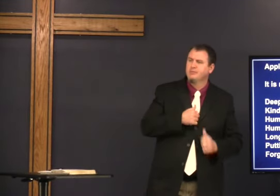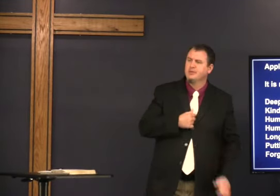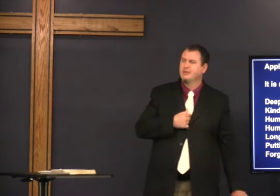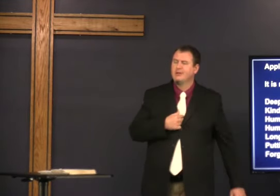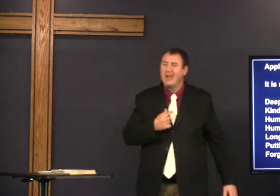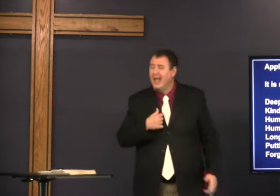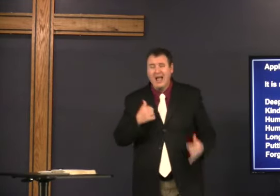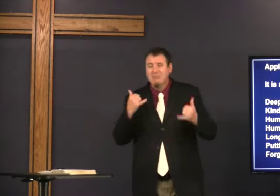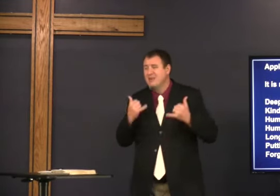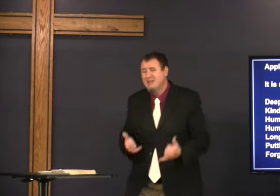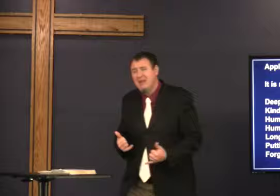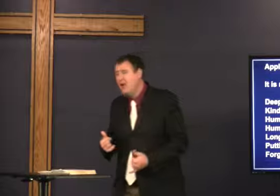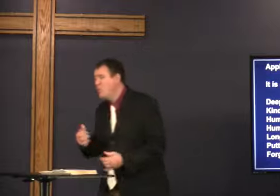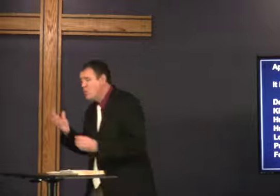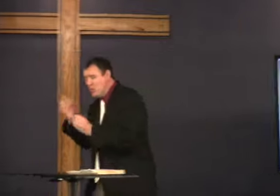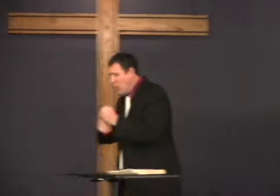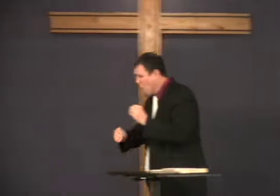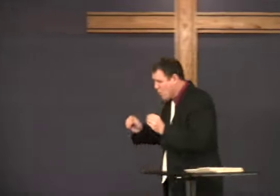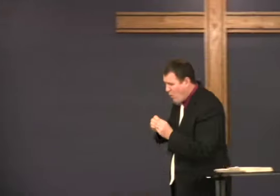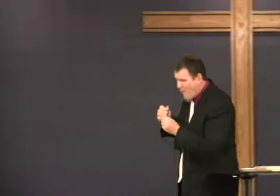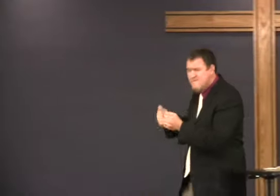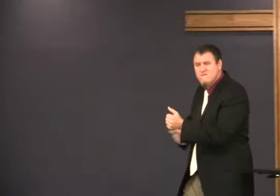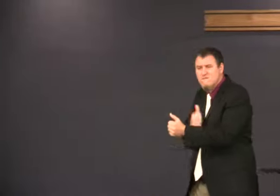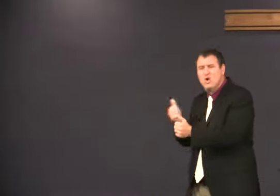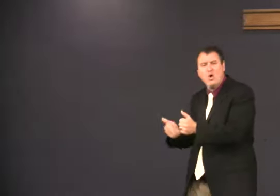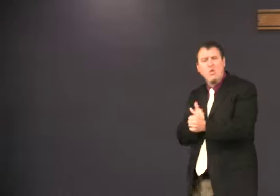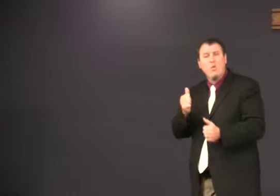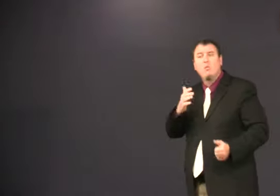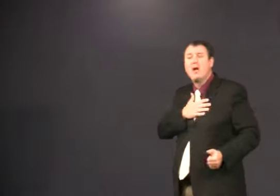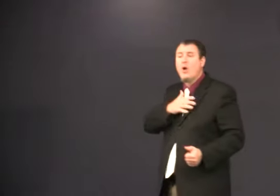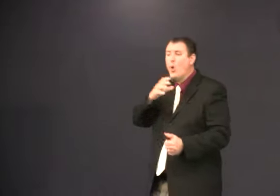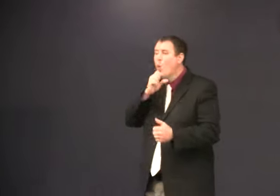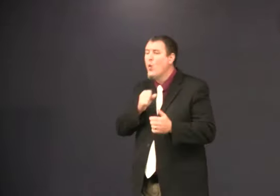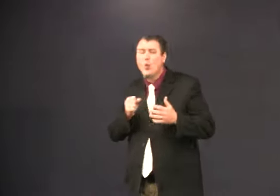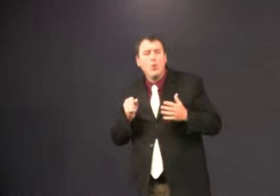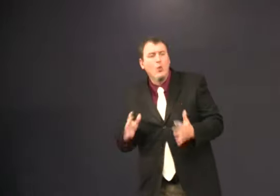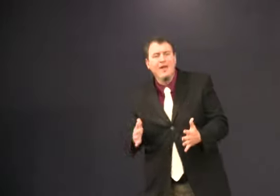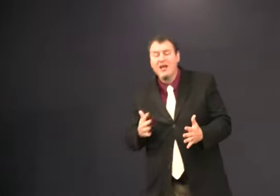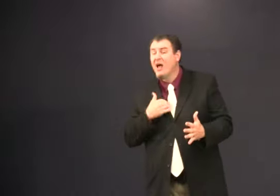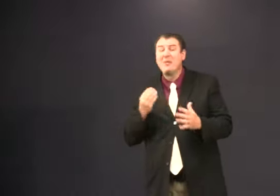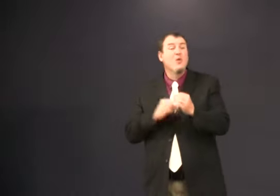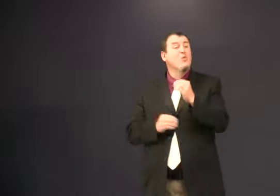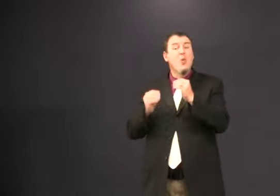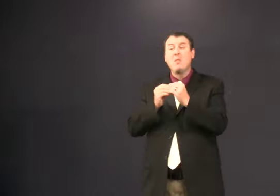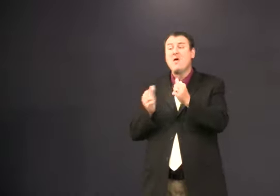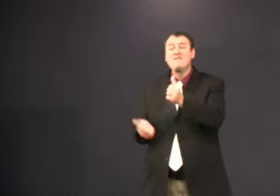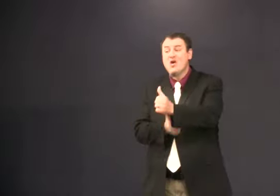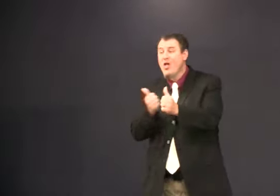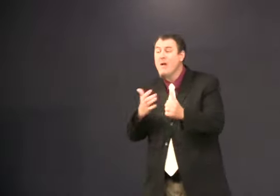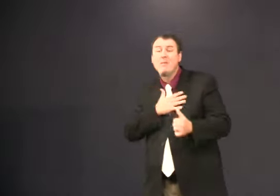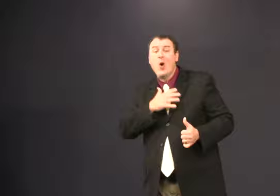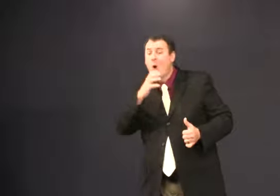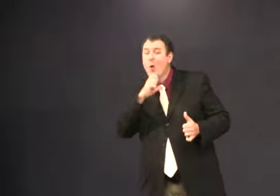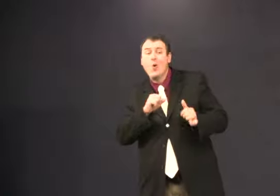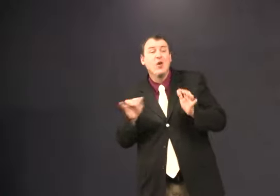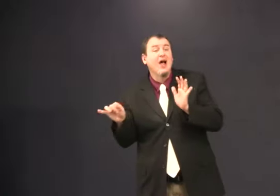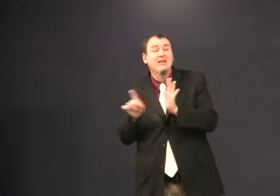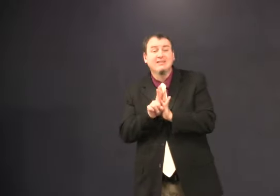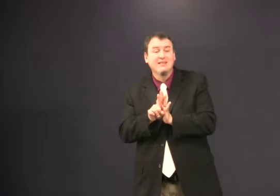because for Jesus we don't follow the old ways anymore we don't follow our